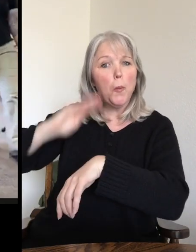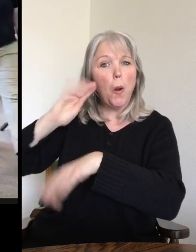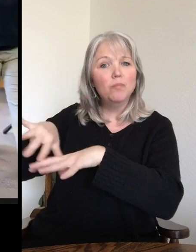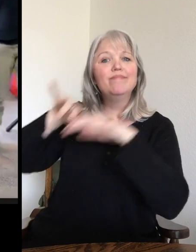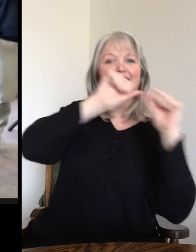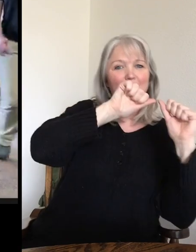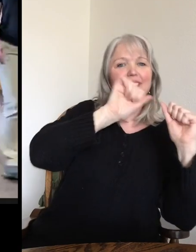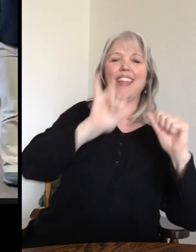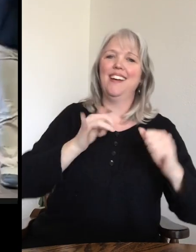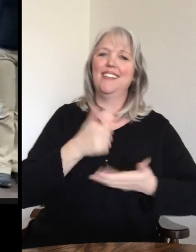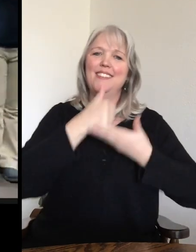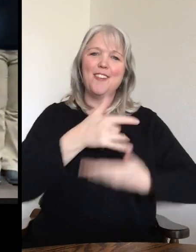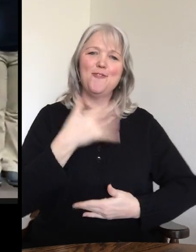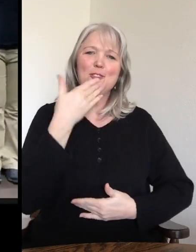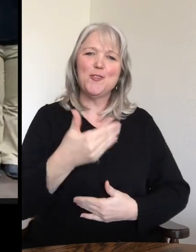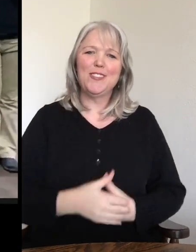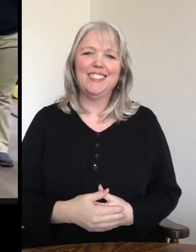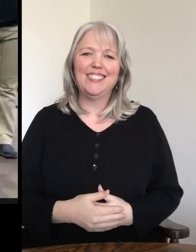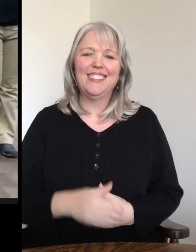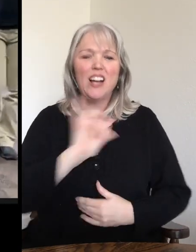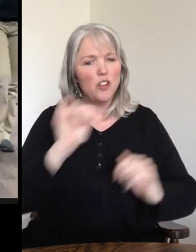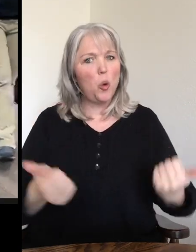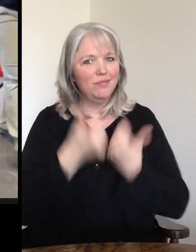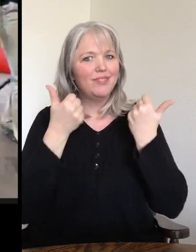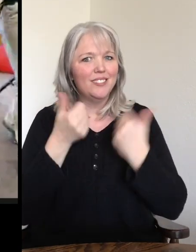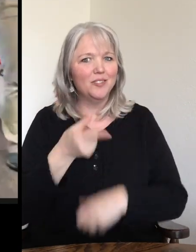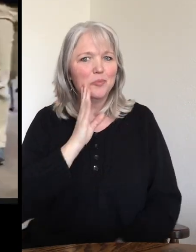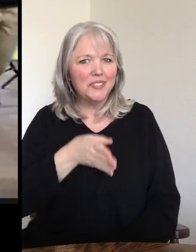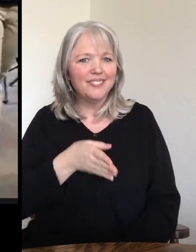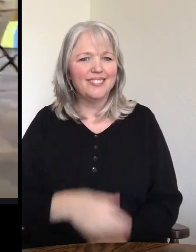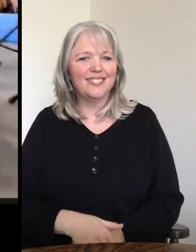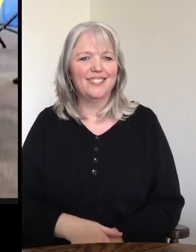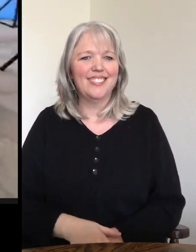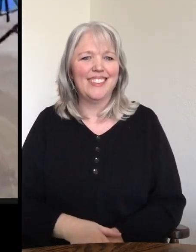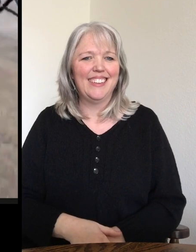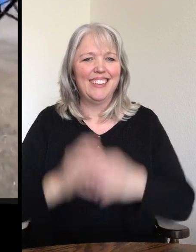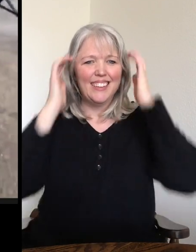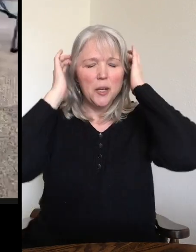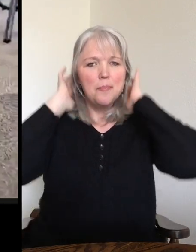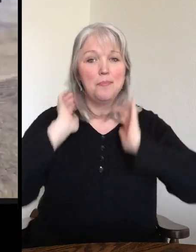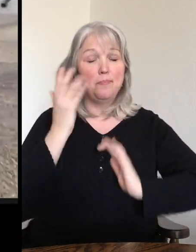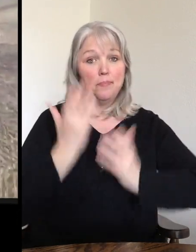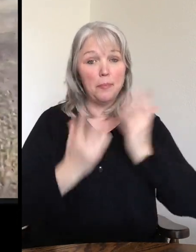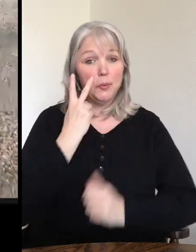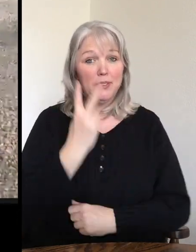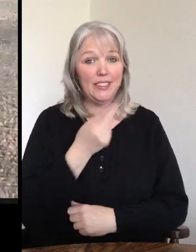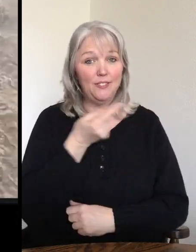makes them feel good. We also challenged them too. You might get to see a couple of the food